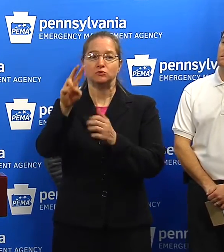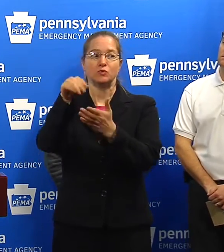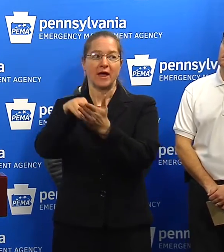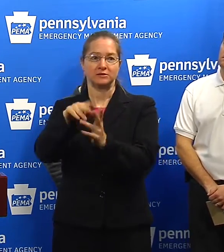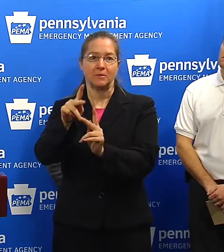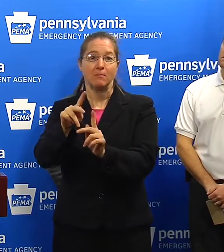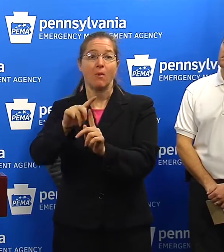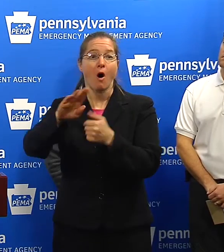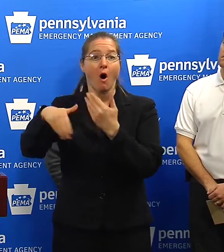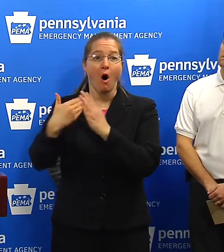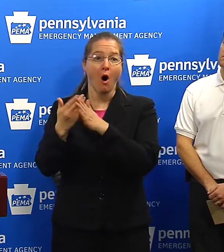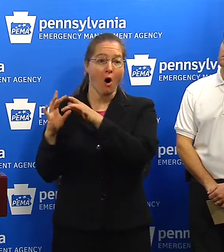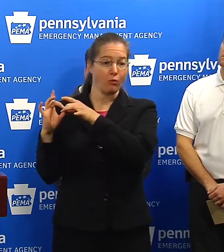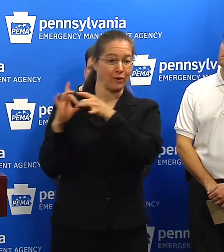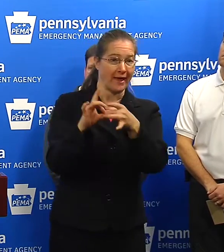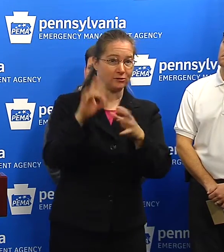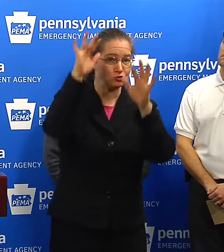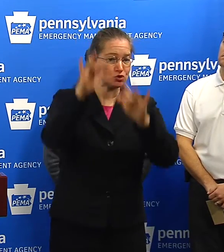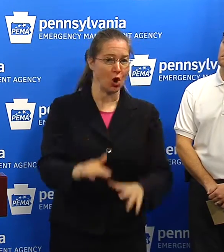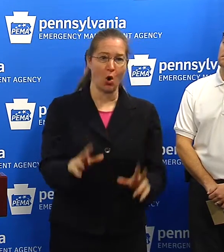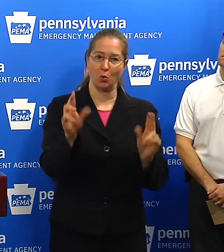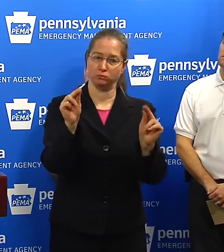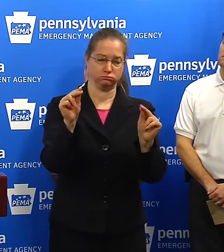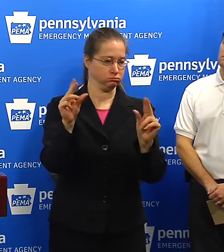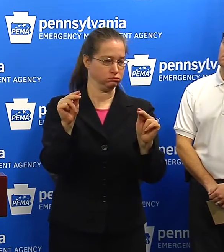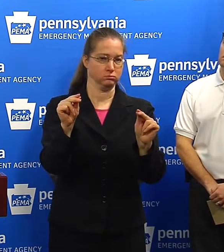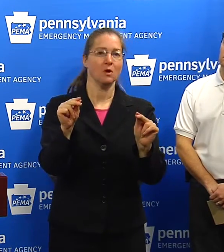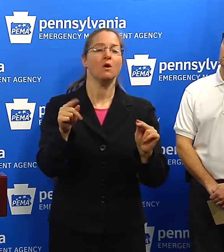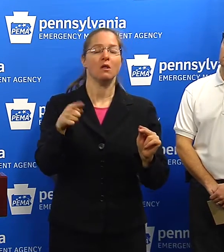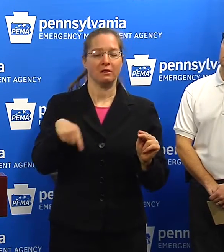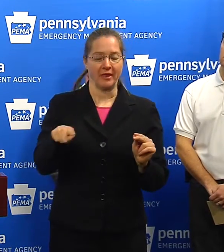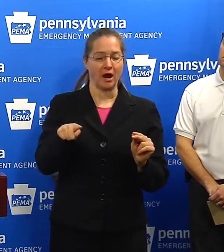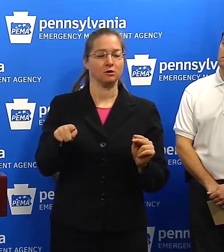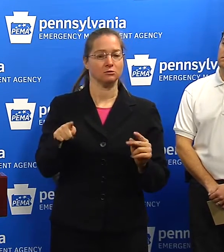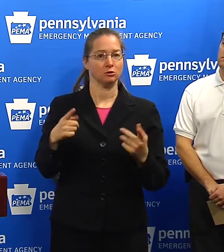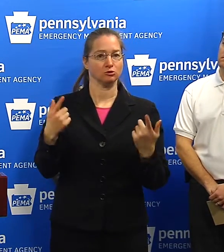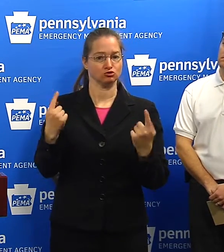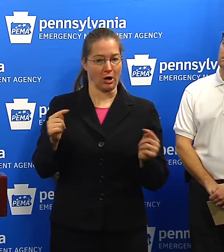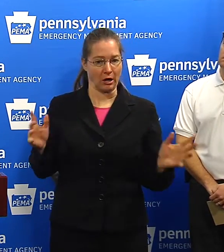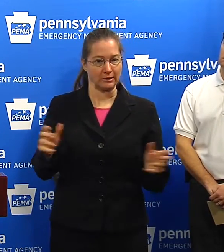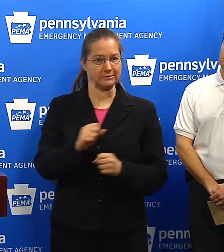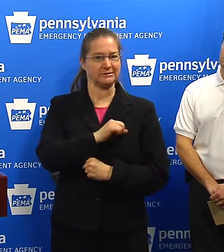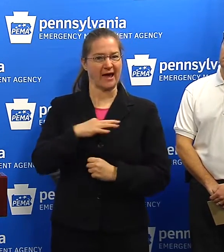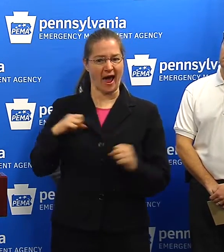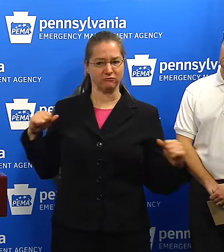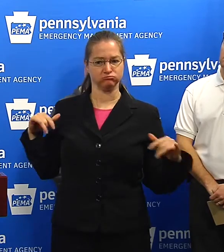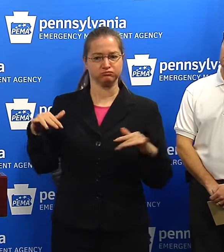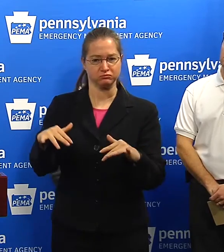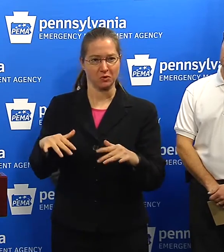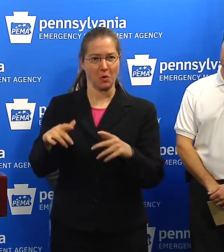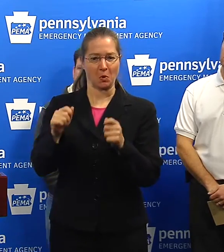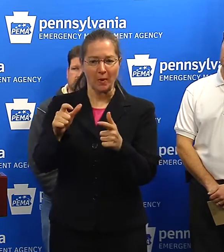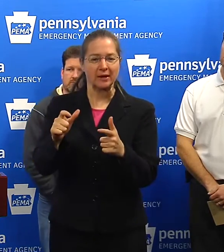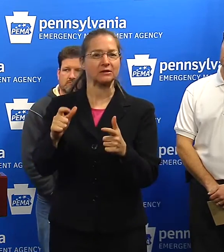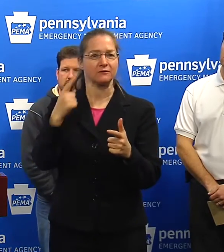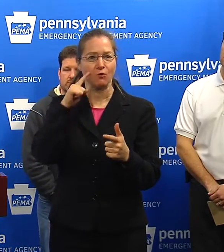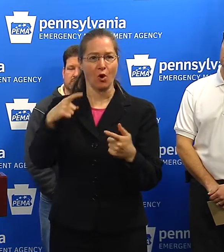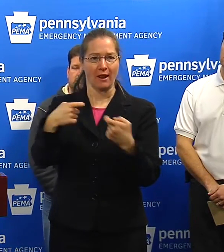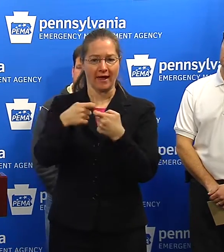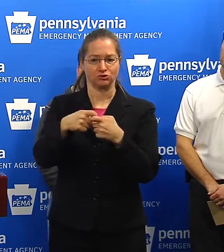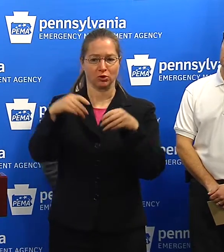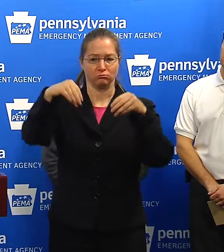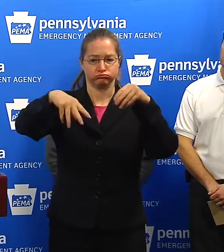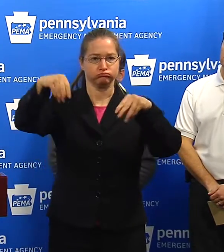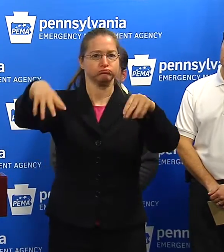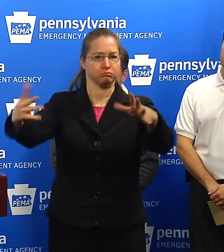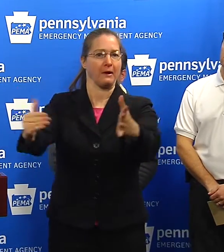emphasize that. But they're working very quickly in terms of getting people back, their power back on. And they have sufficient crew to do that. And